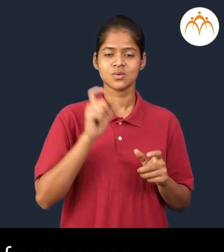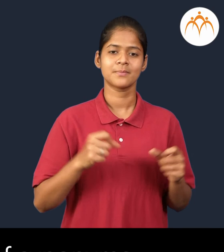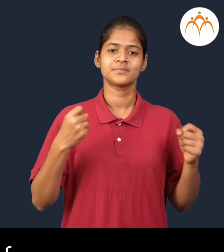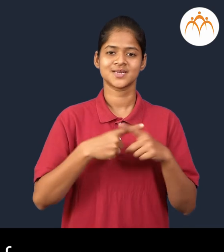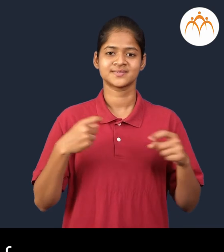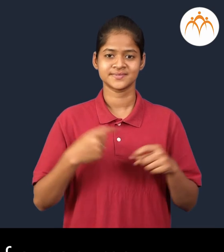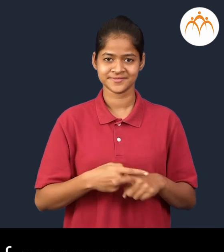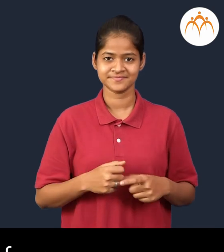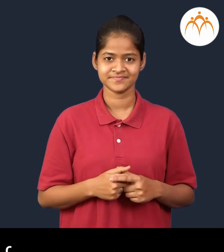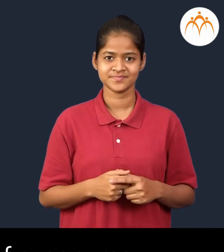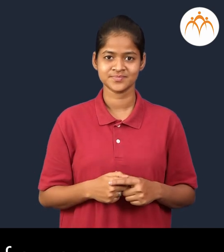the pairs of synonyms.